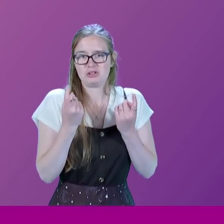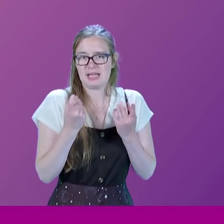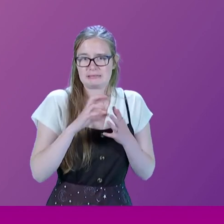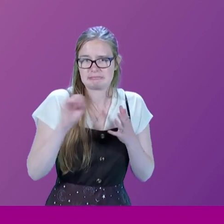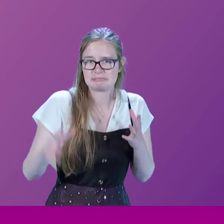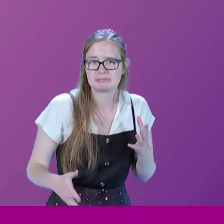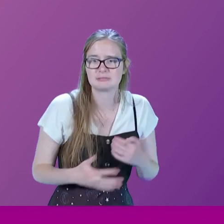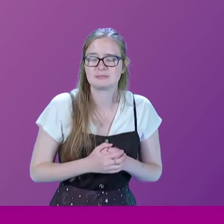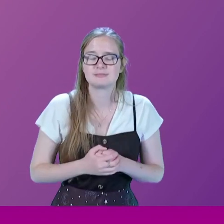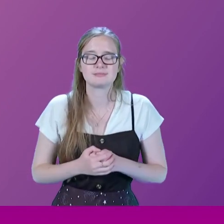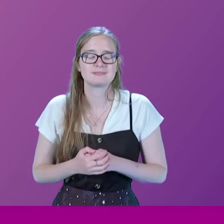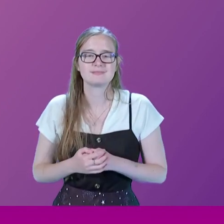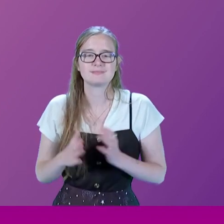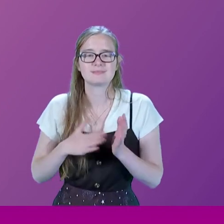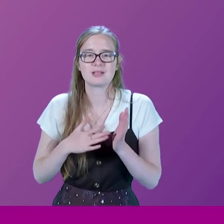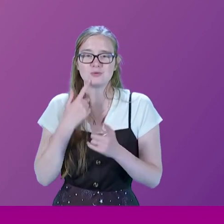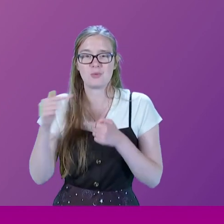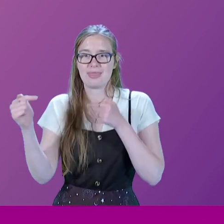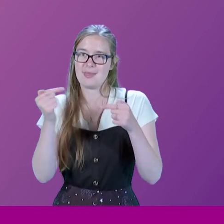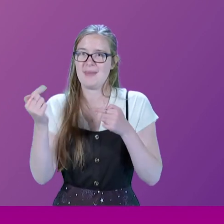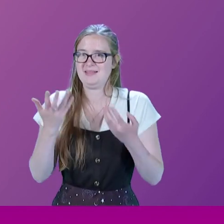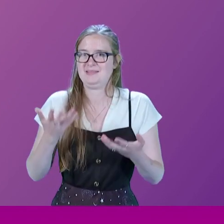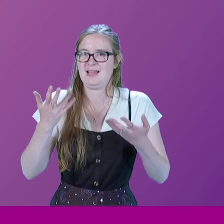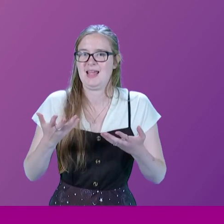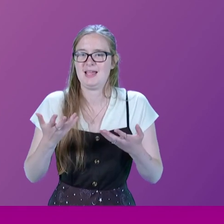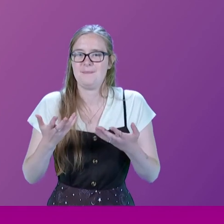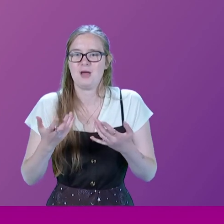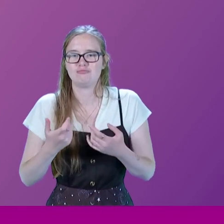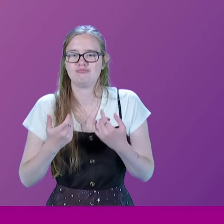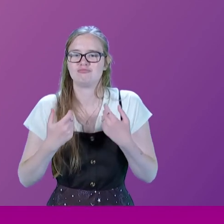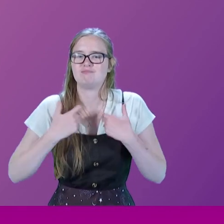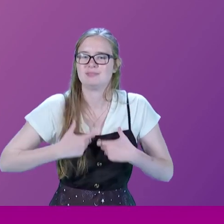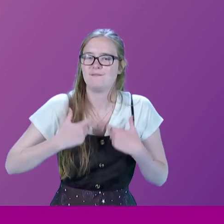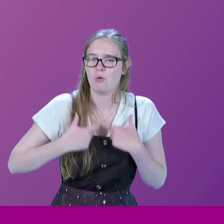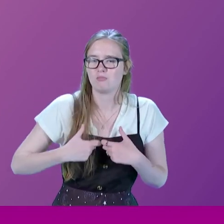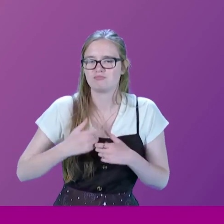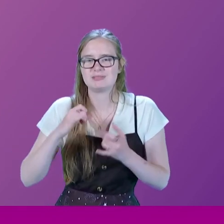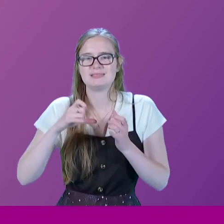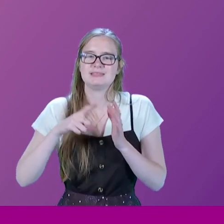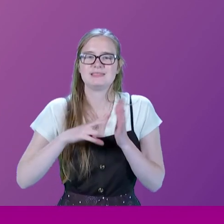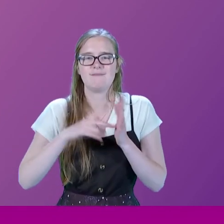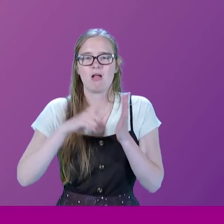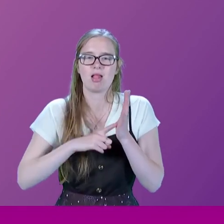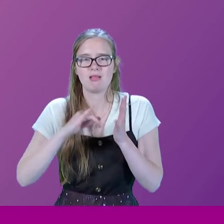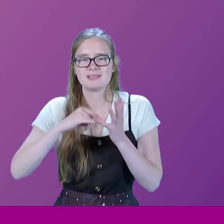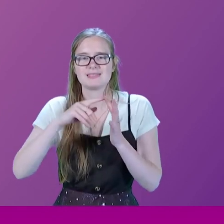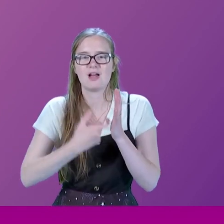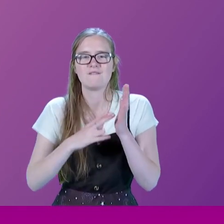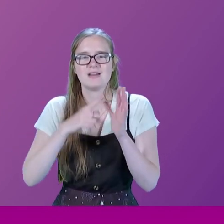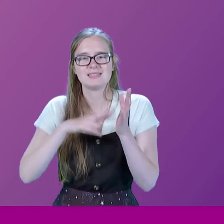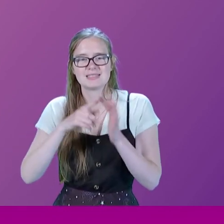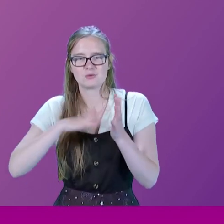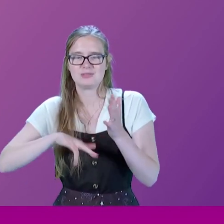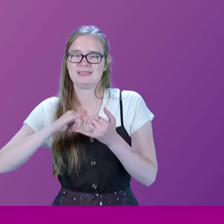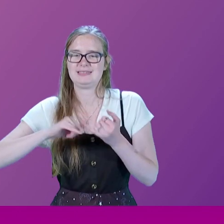out of it, perhaps. You know, all this debate that we have today about, you know, civil servants and whether they take positions and all this sort of thing. So I said, I have to